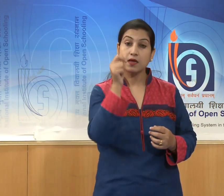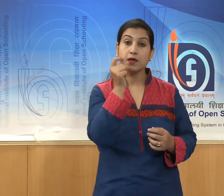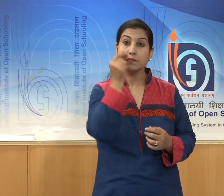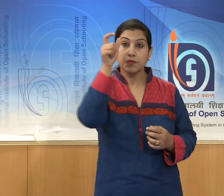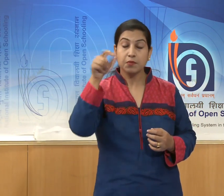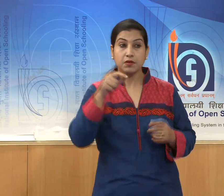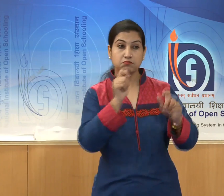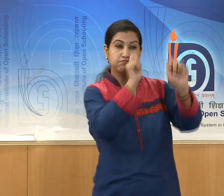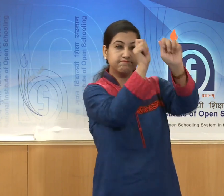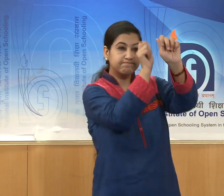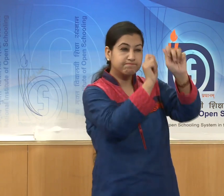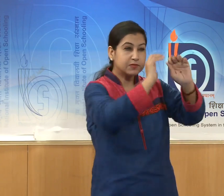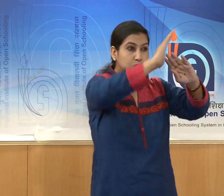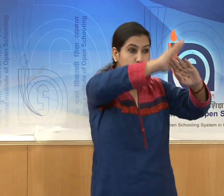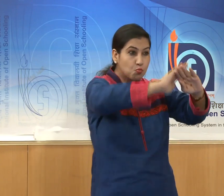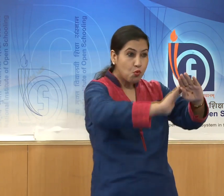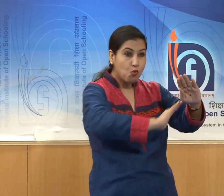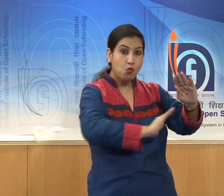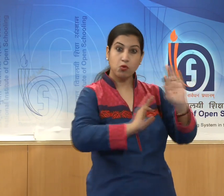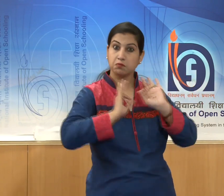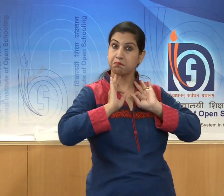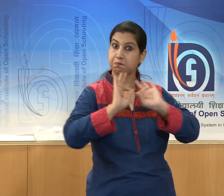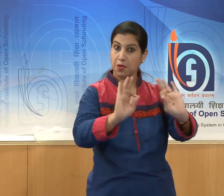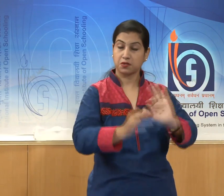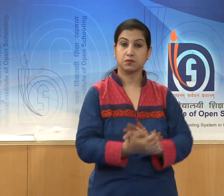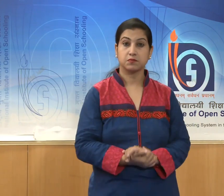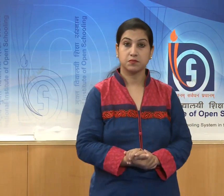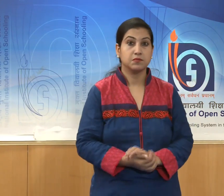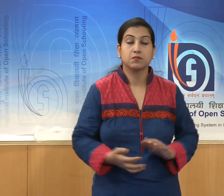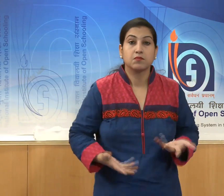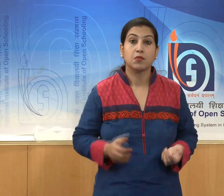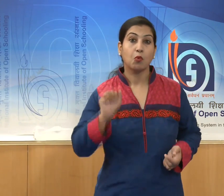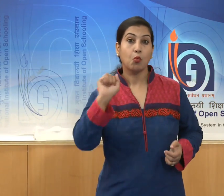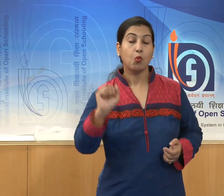over their subjects.